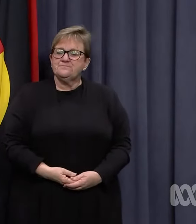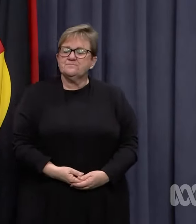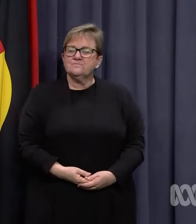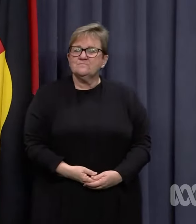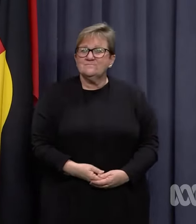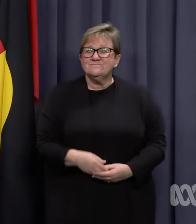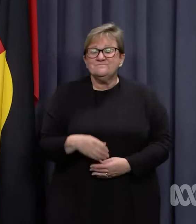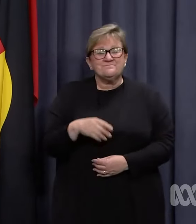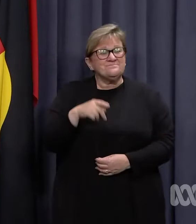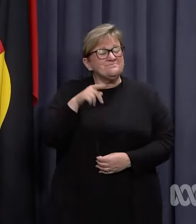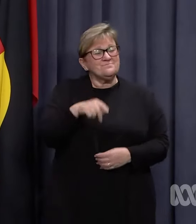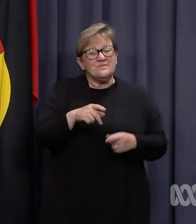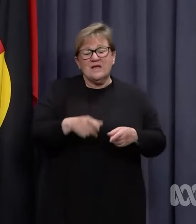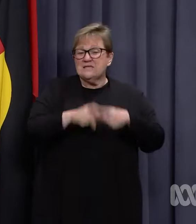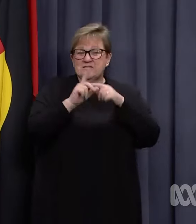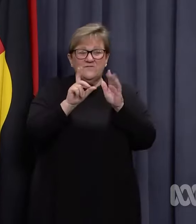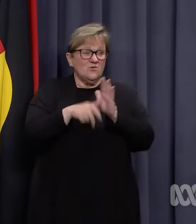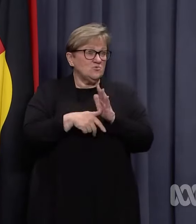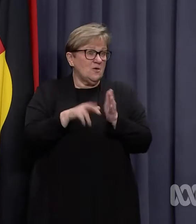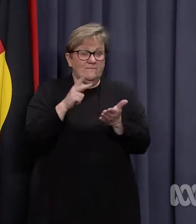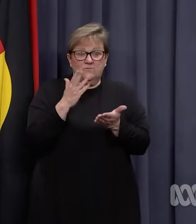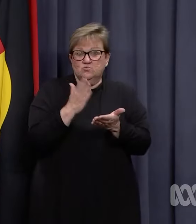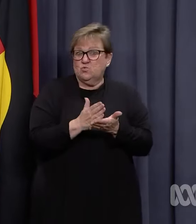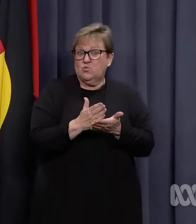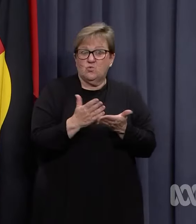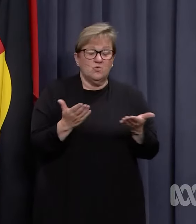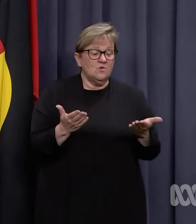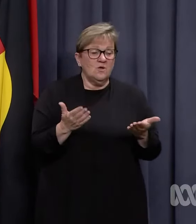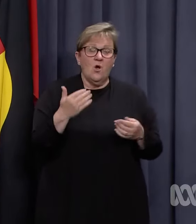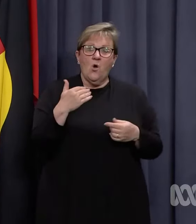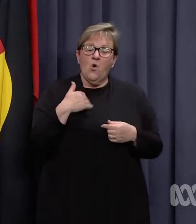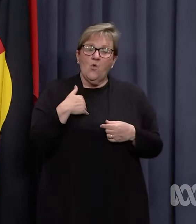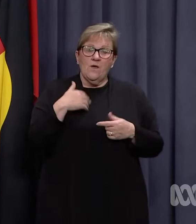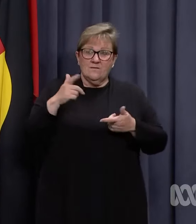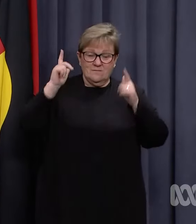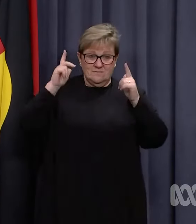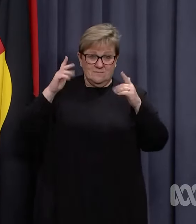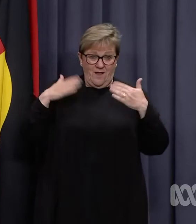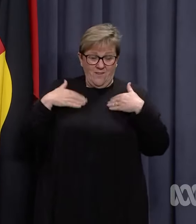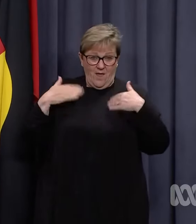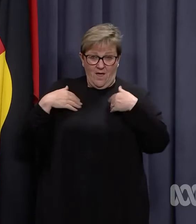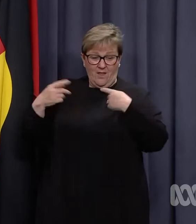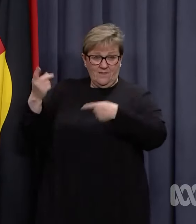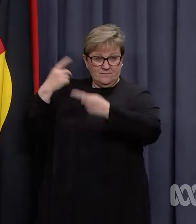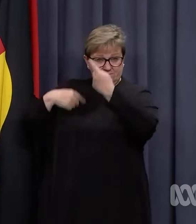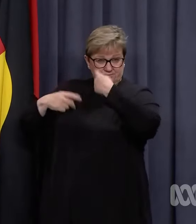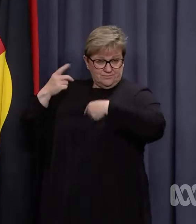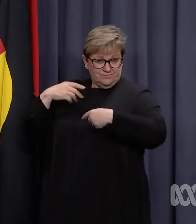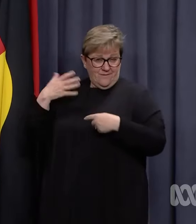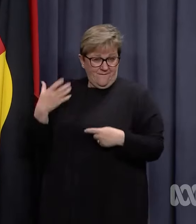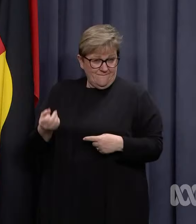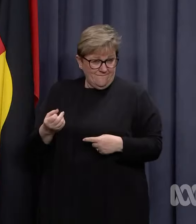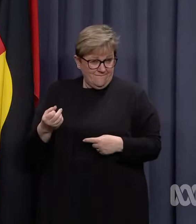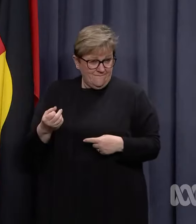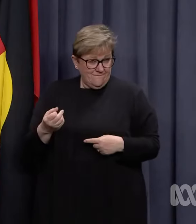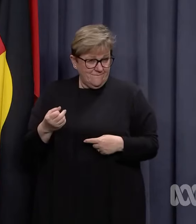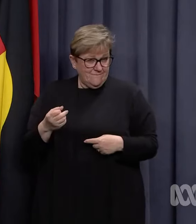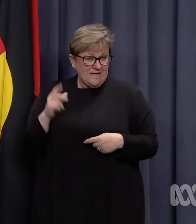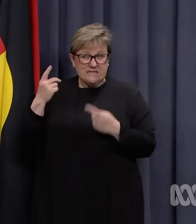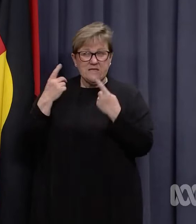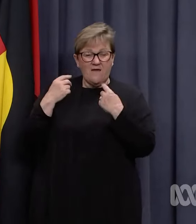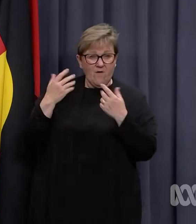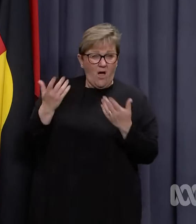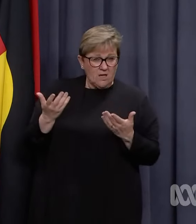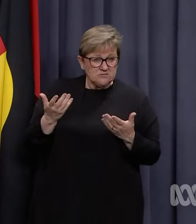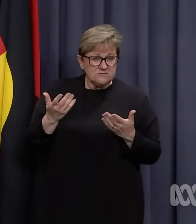This has been a difficult time. There's no question about that. We have taken the Chief Health Officer's advice on how do we